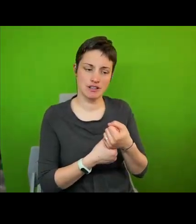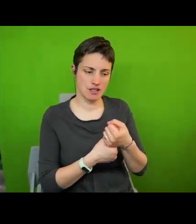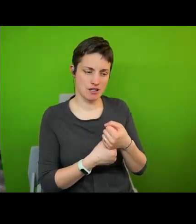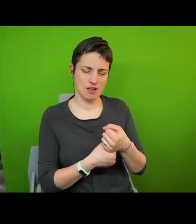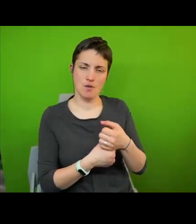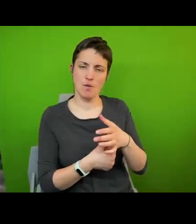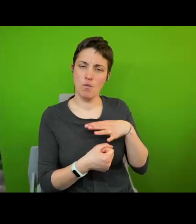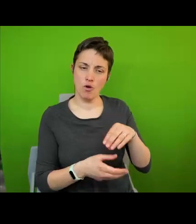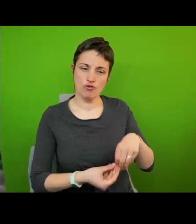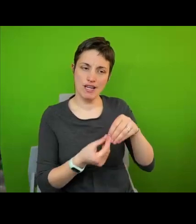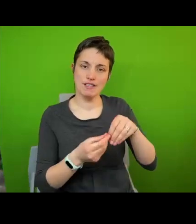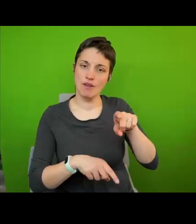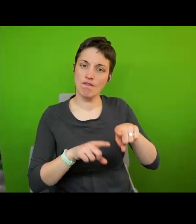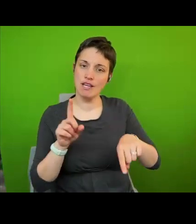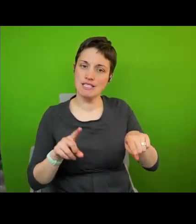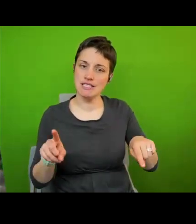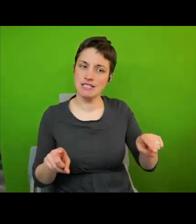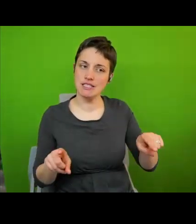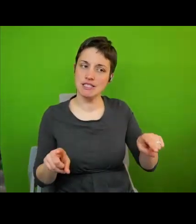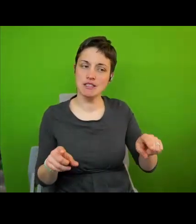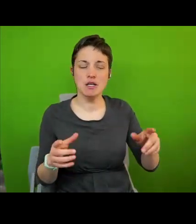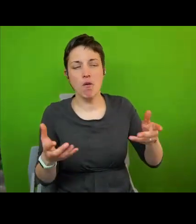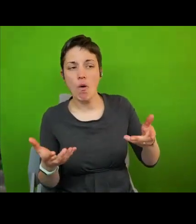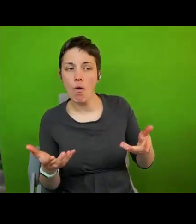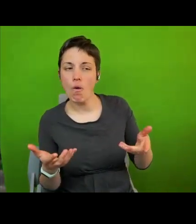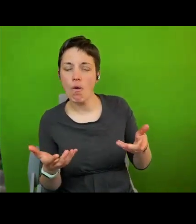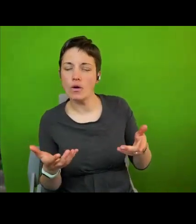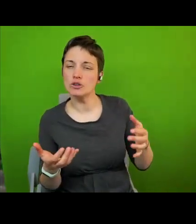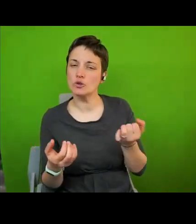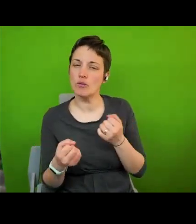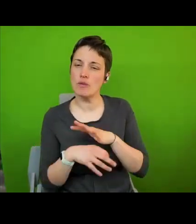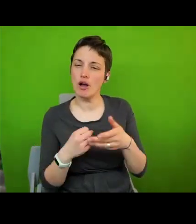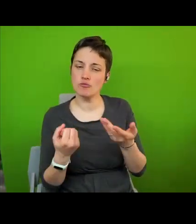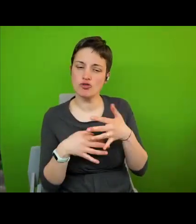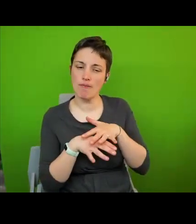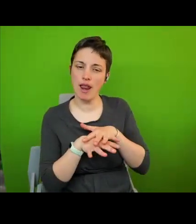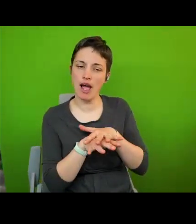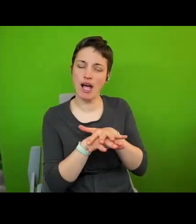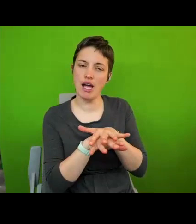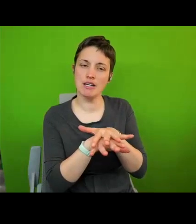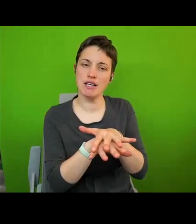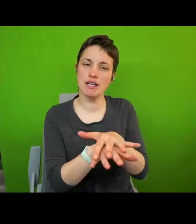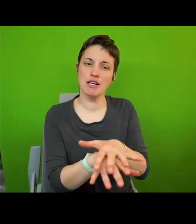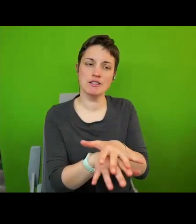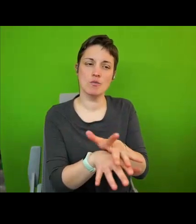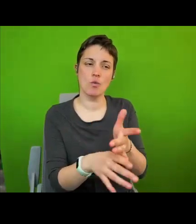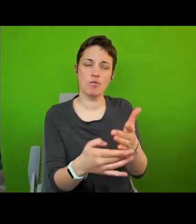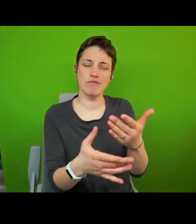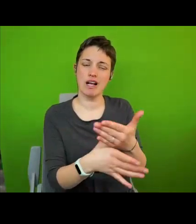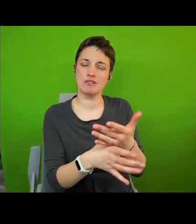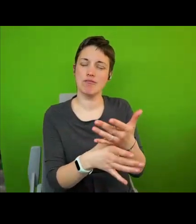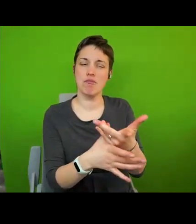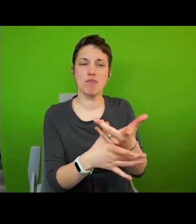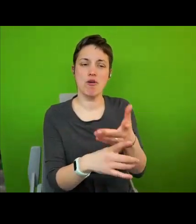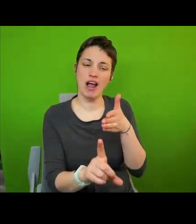diversity or should it be one that becomes more streamlined into a recognizable actor on the global